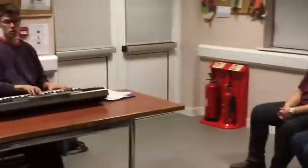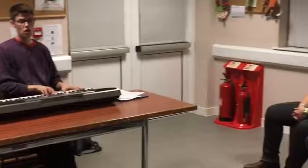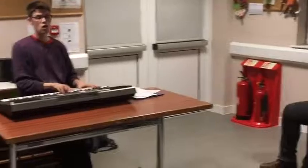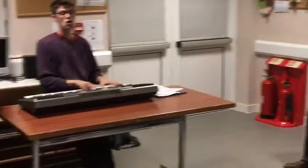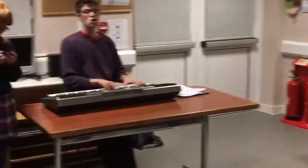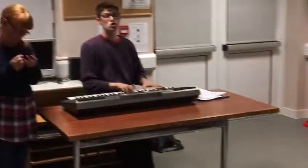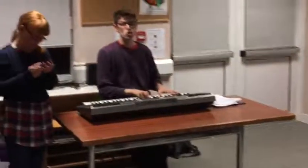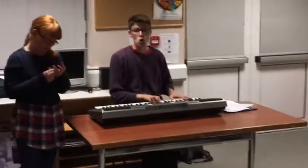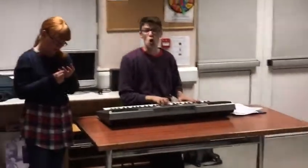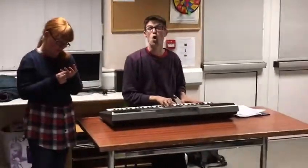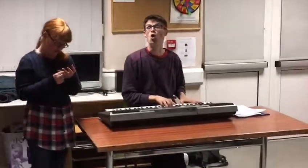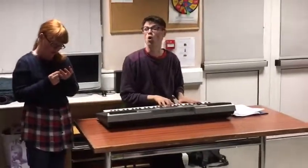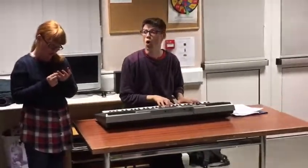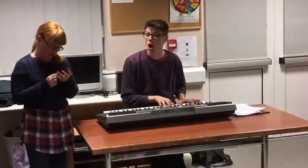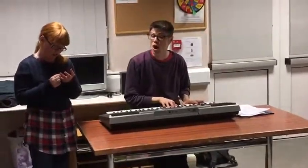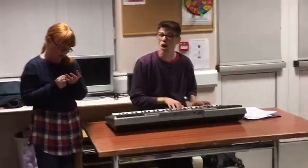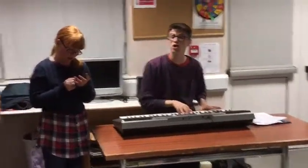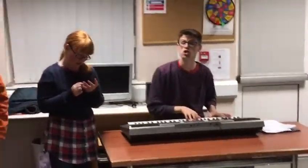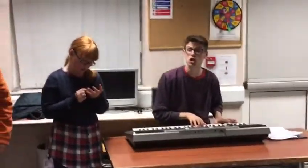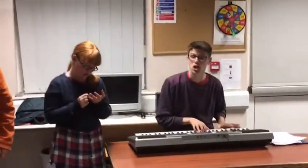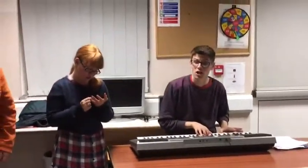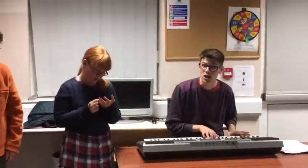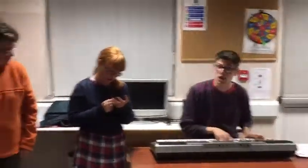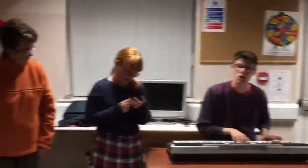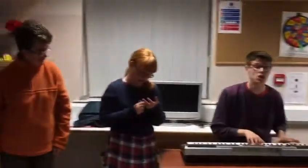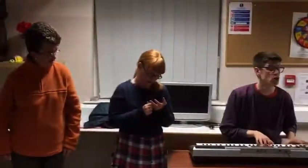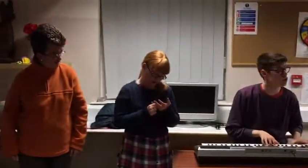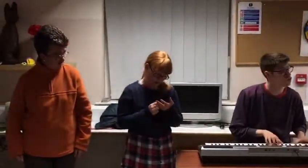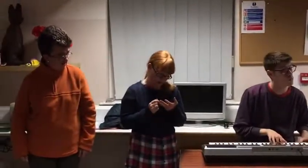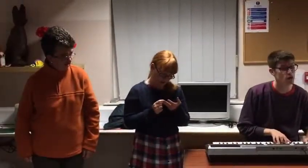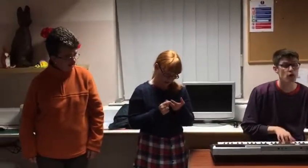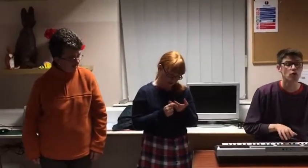So hush Little baby